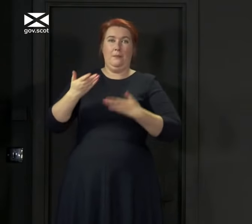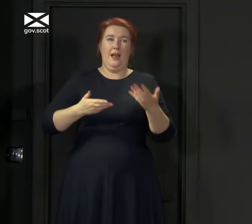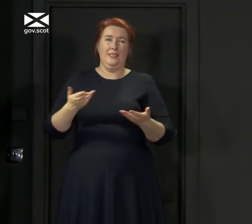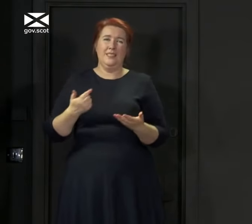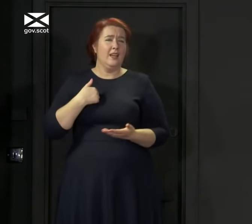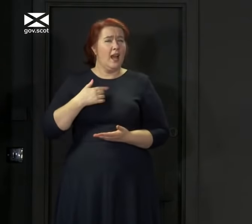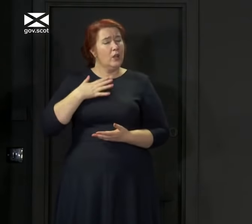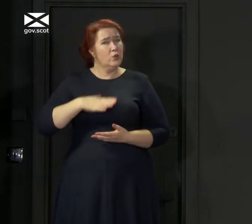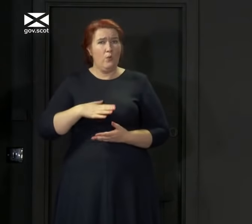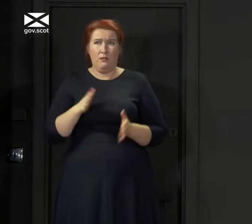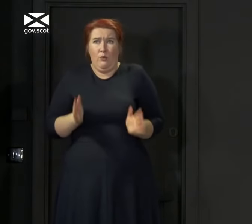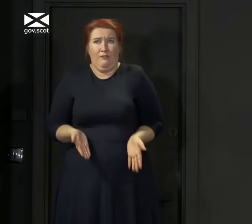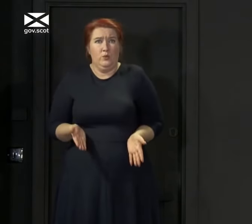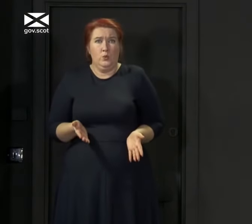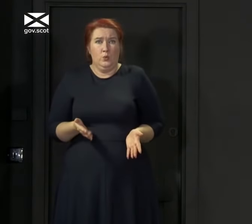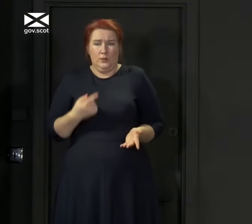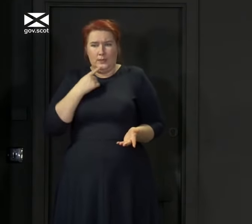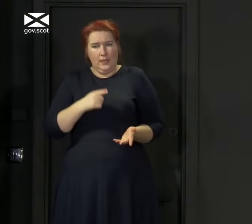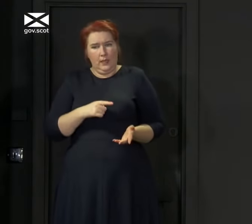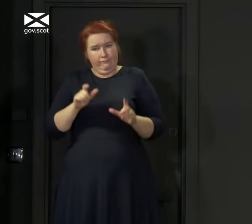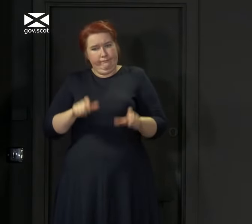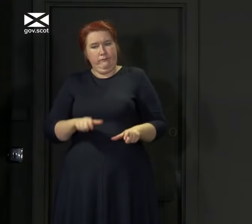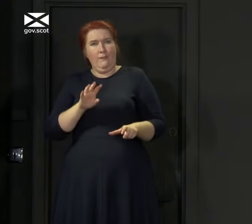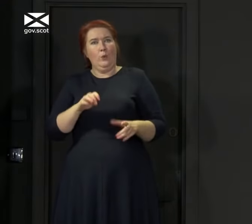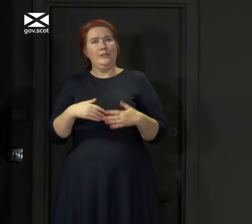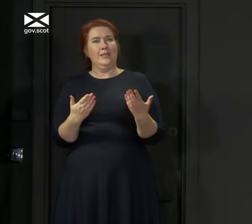of imposing quarantine on people coming into the country.